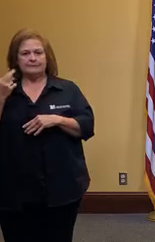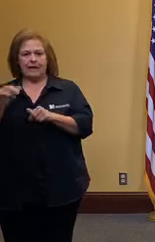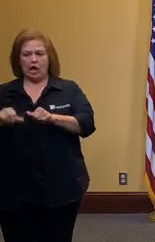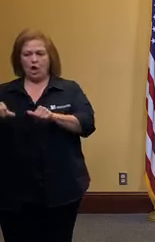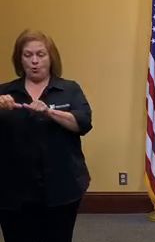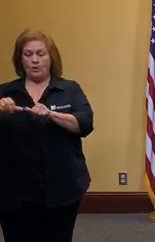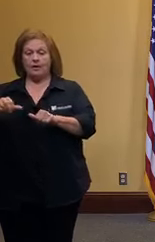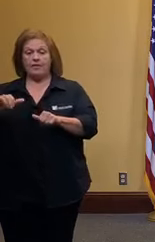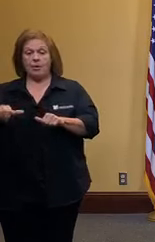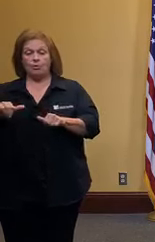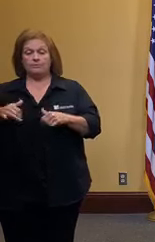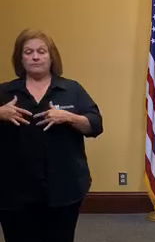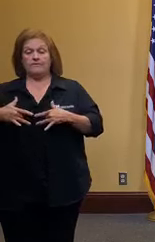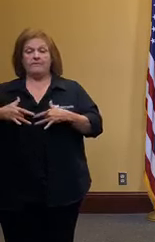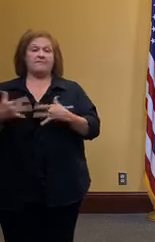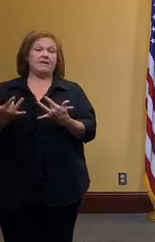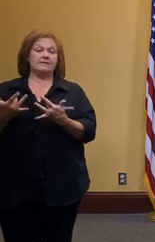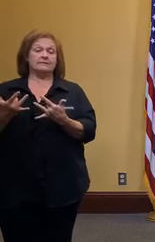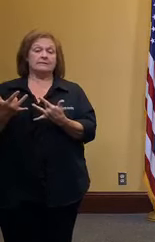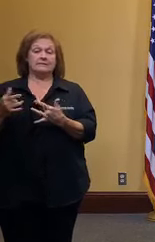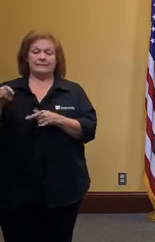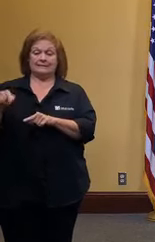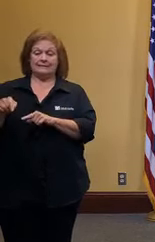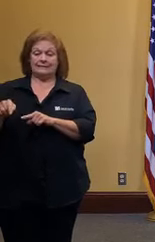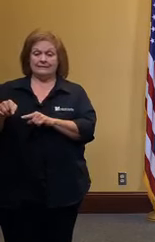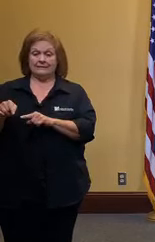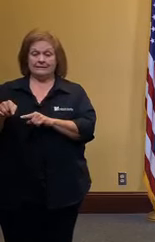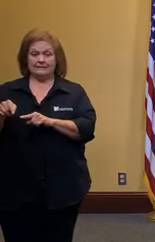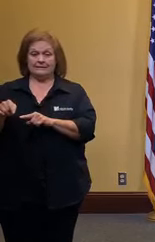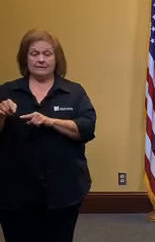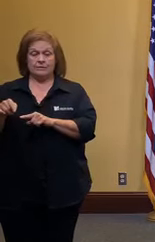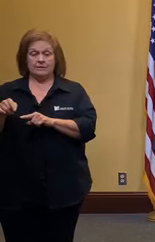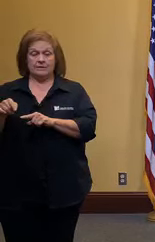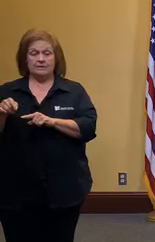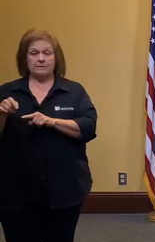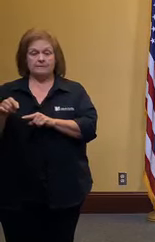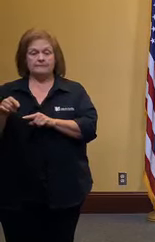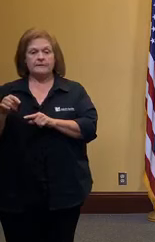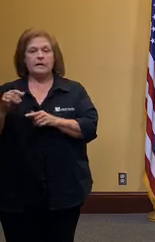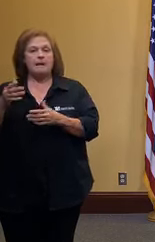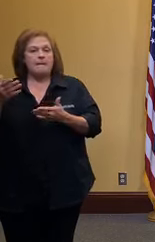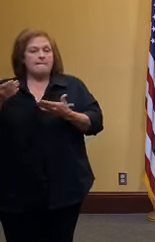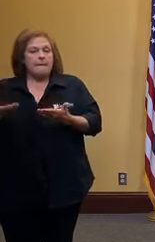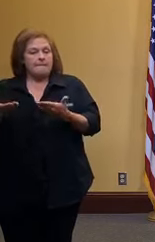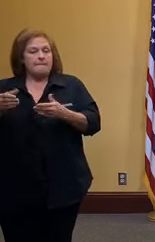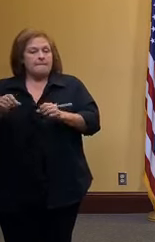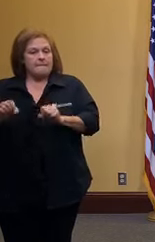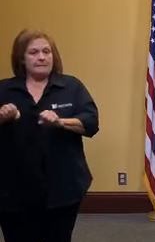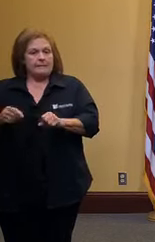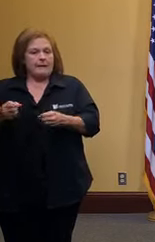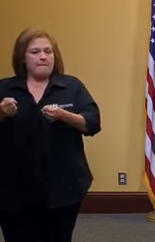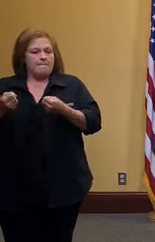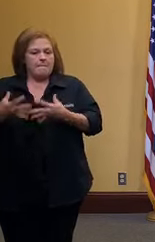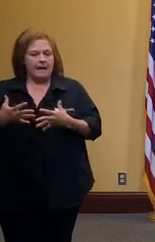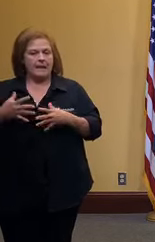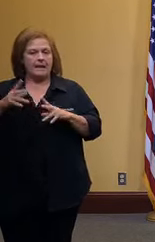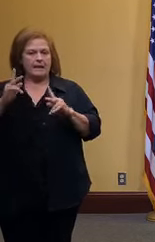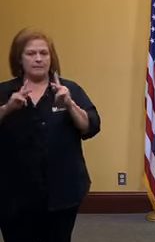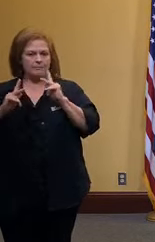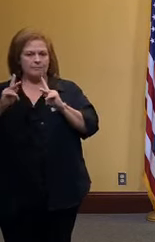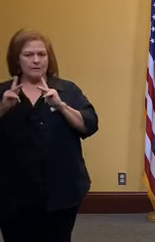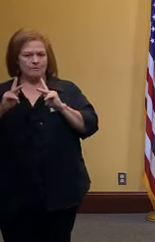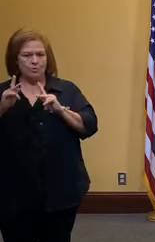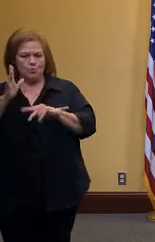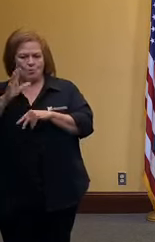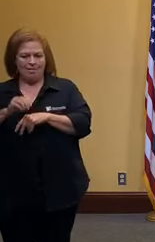these are events that orders of magnitude raise the likelihood that many many people will be